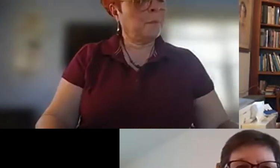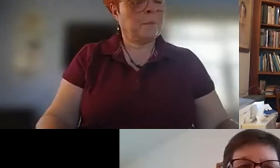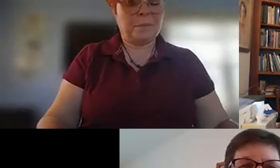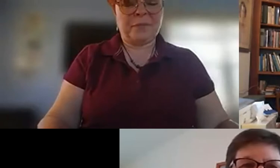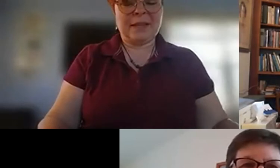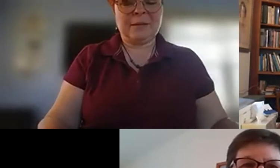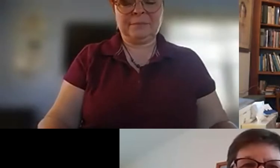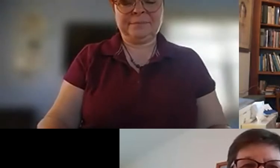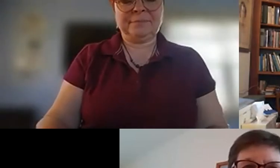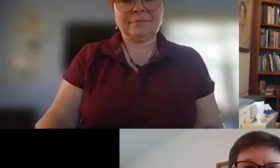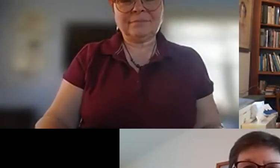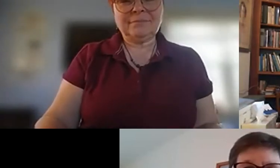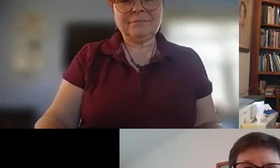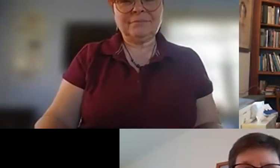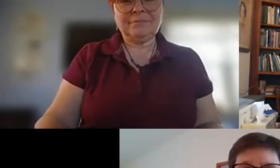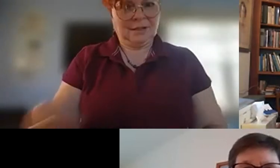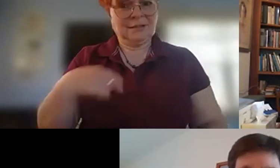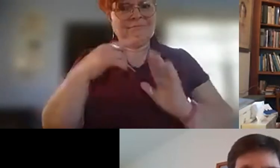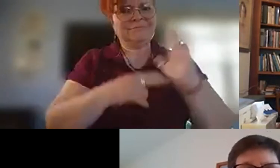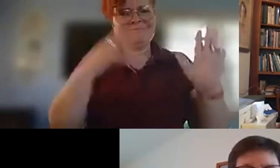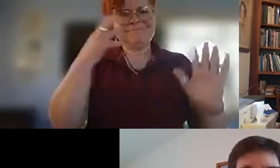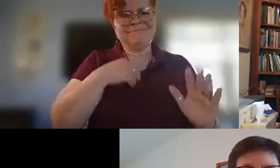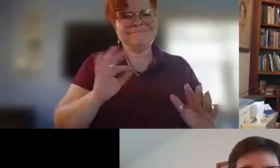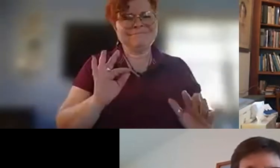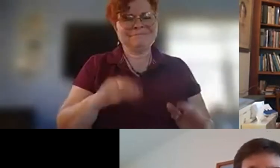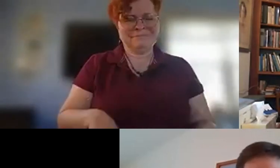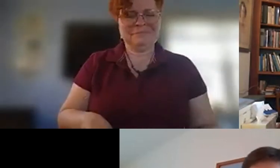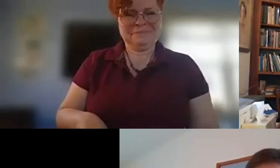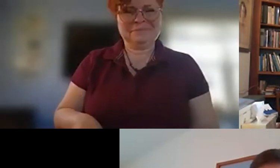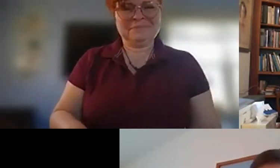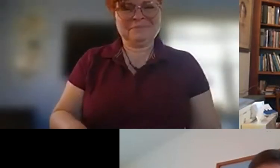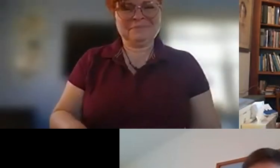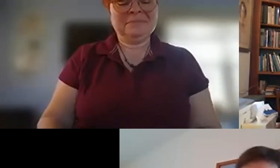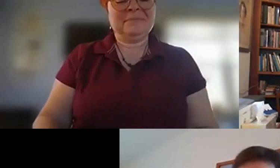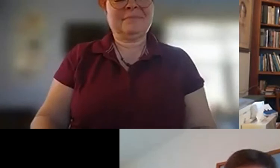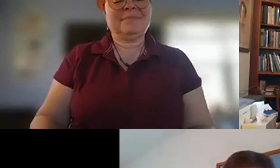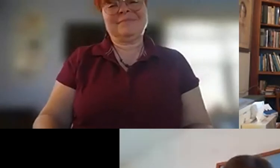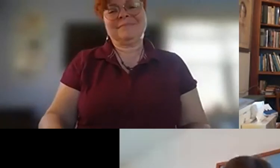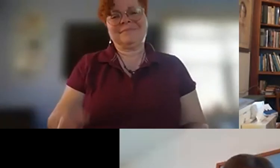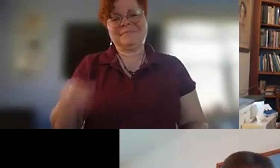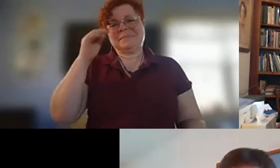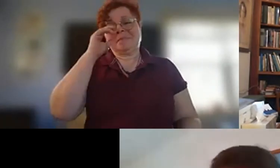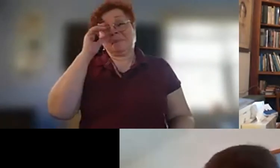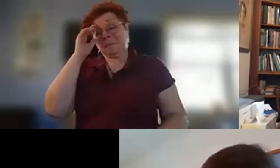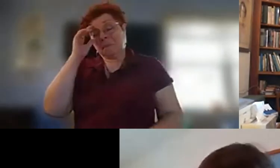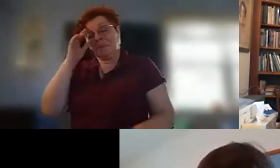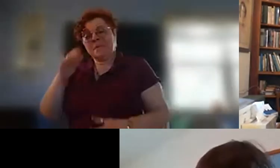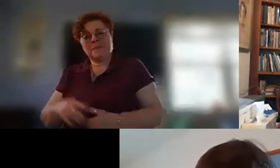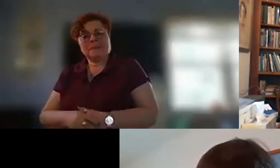you read it so well you read it so well that that's uh uh